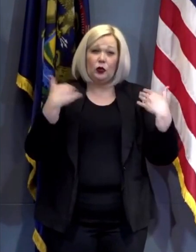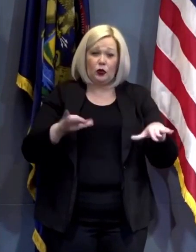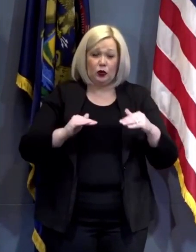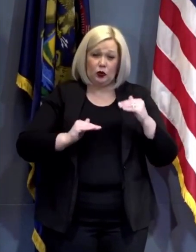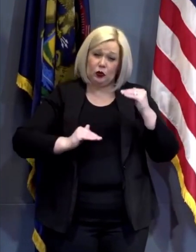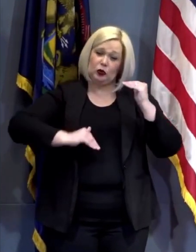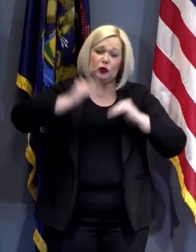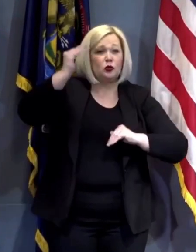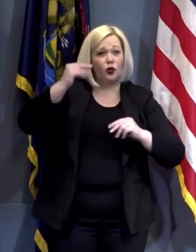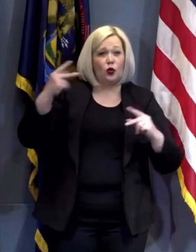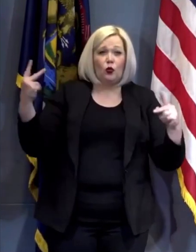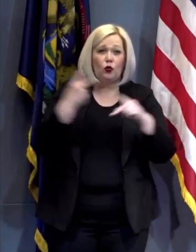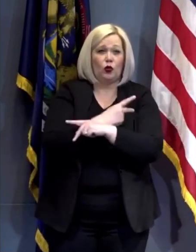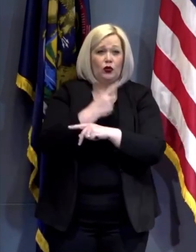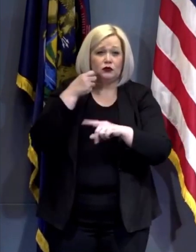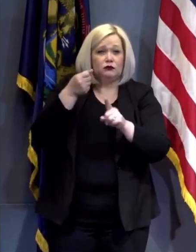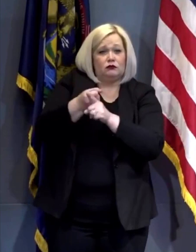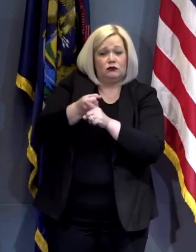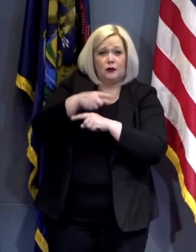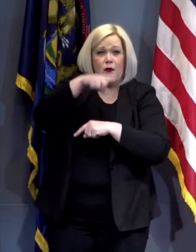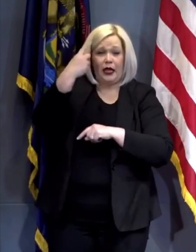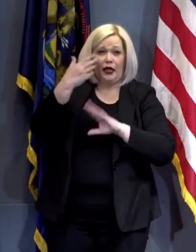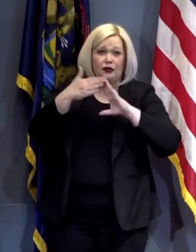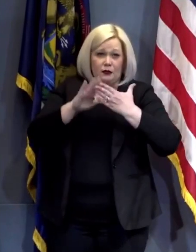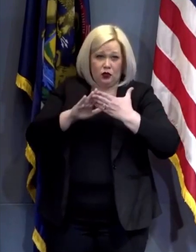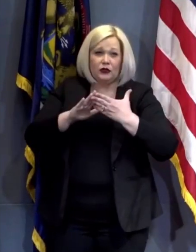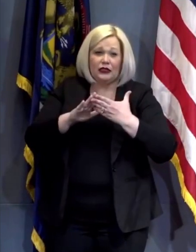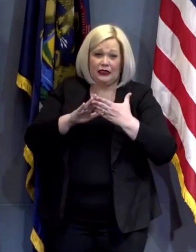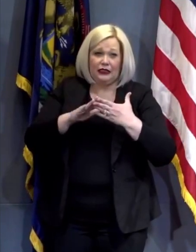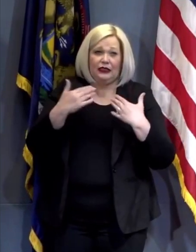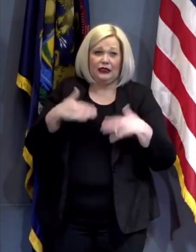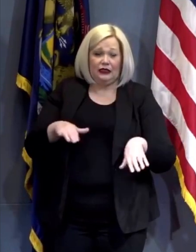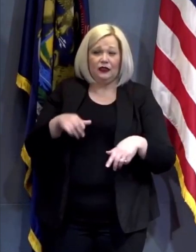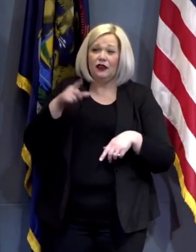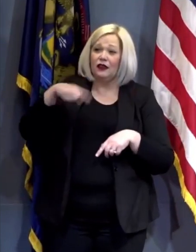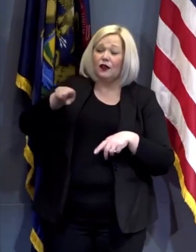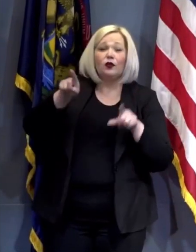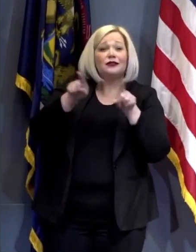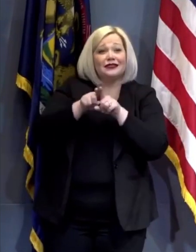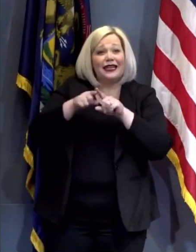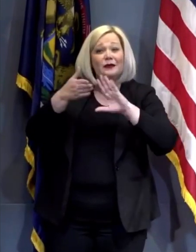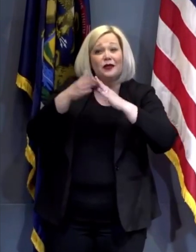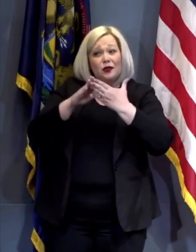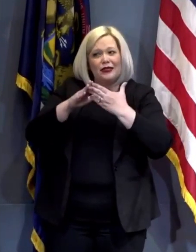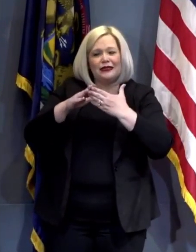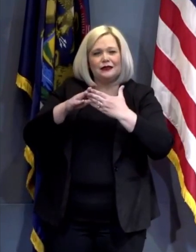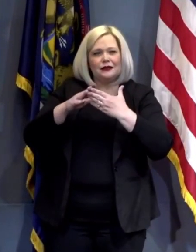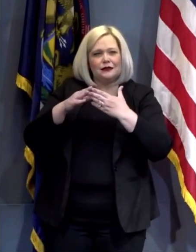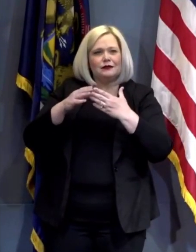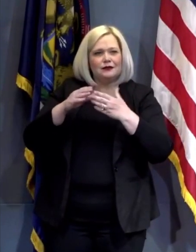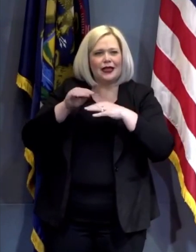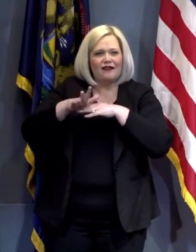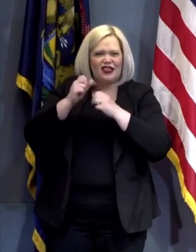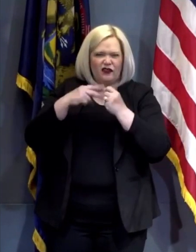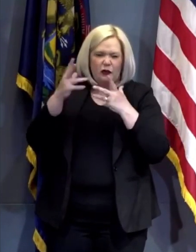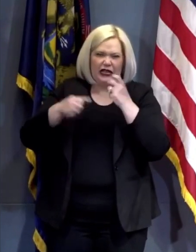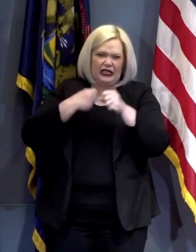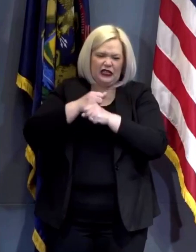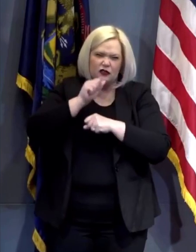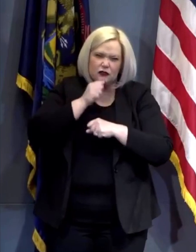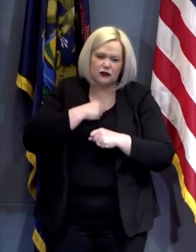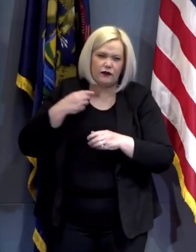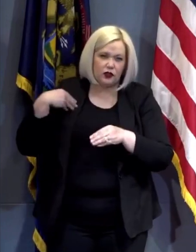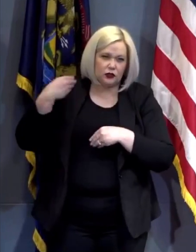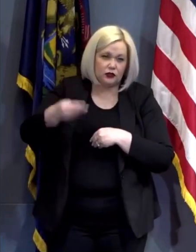address. When communities have been impacted by racial disparities for generations this means it is a systemic problem and the systemic